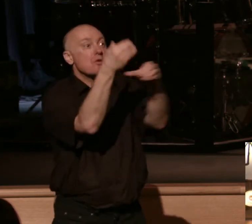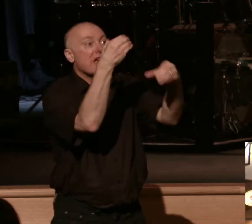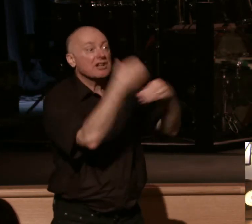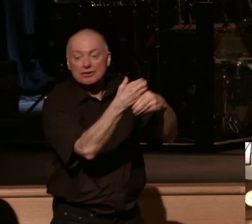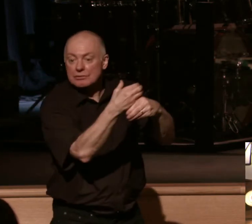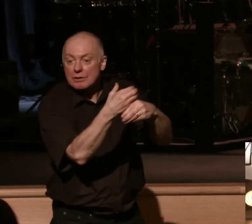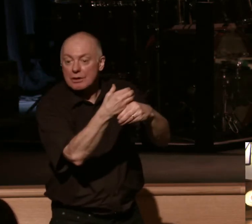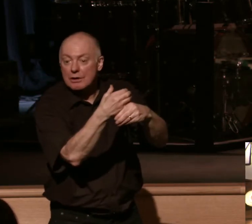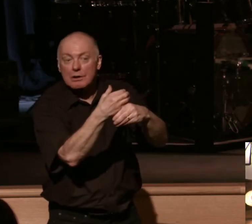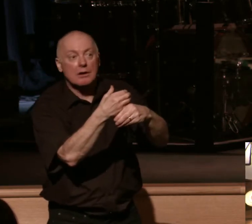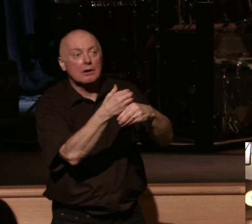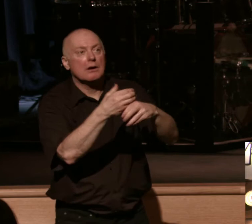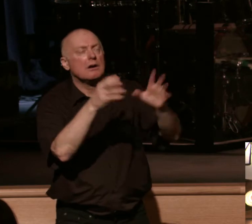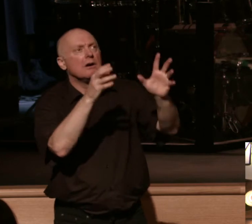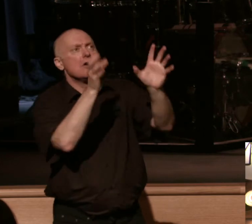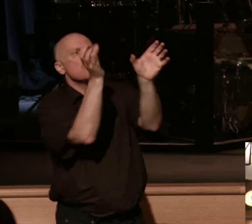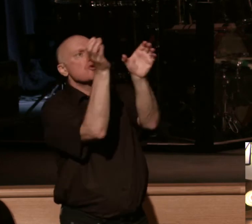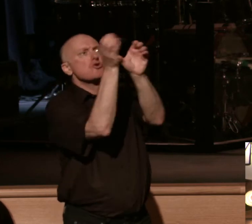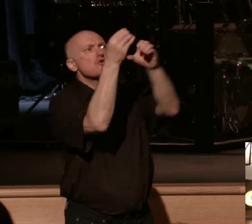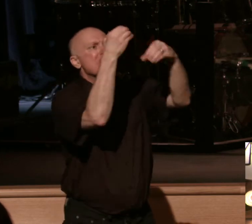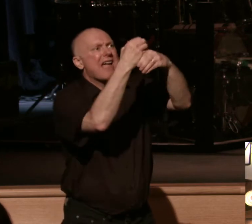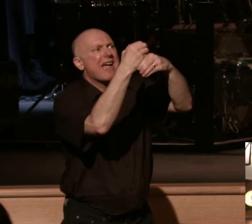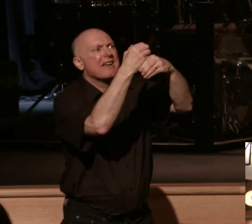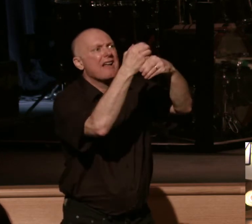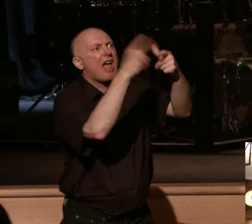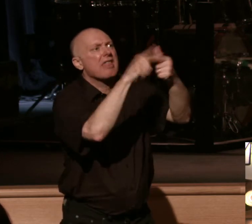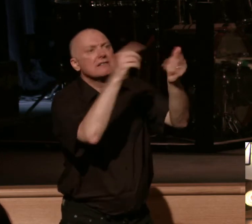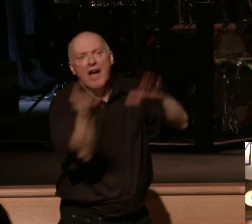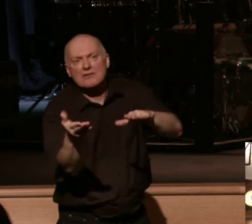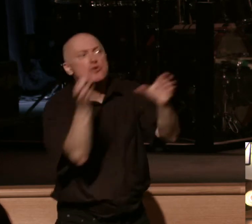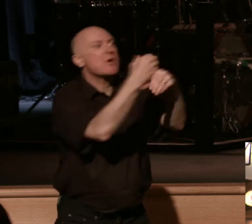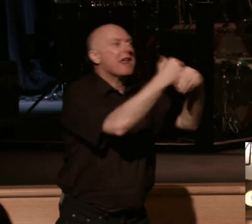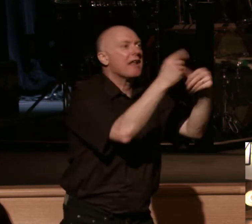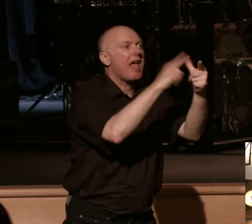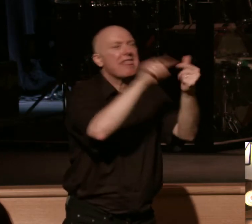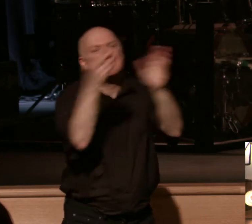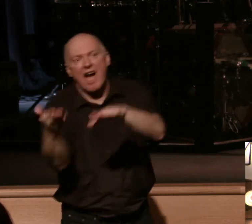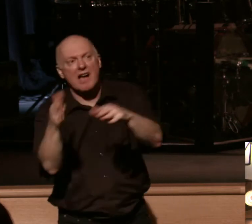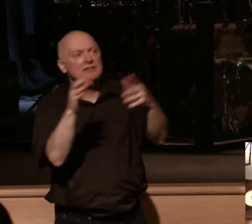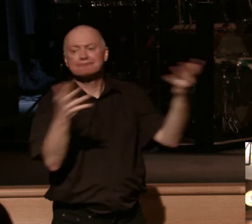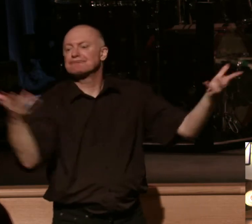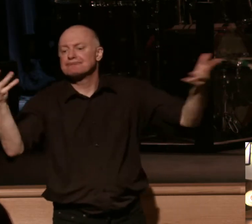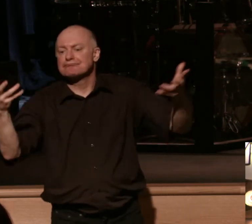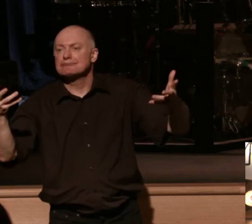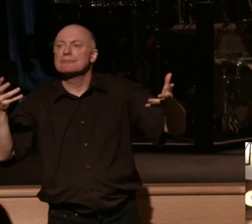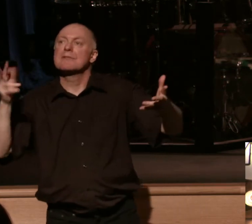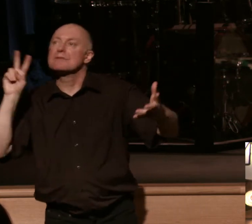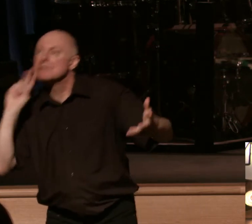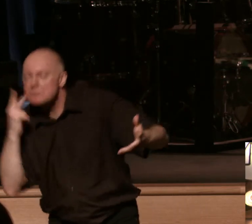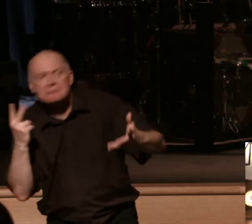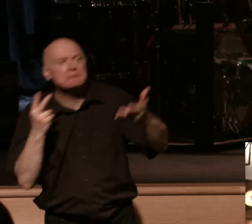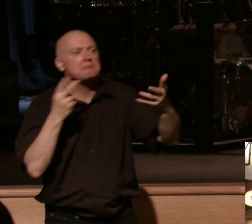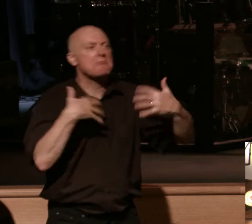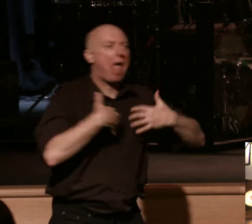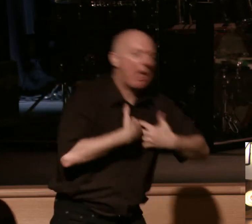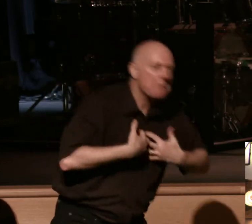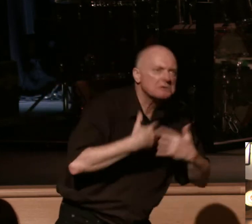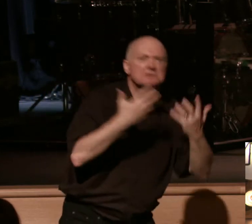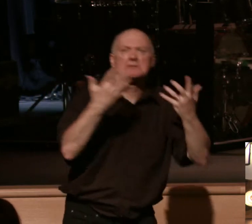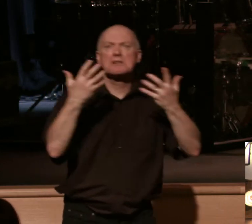created, lives, but then dies. All the vegetation, all the animals, all the stars